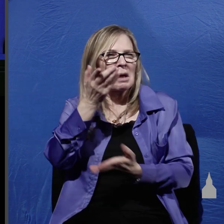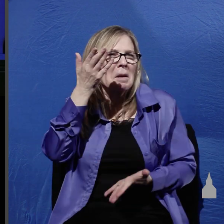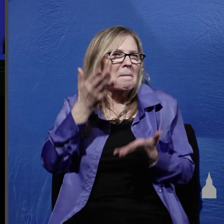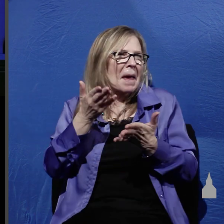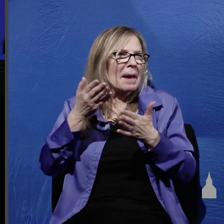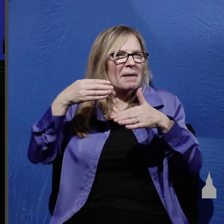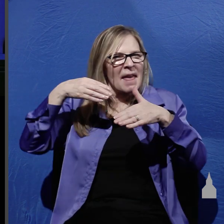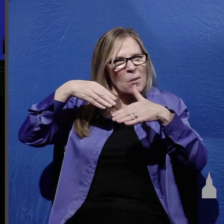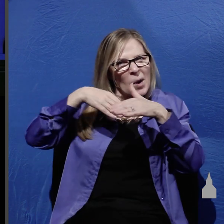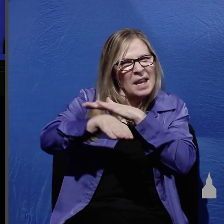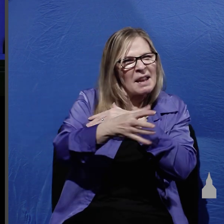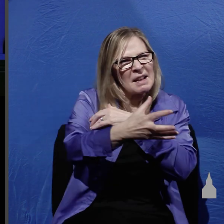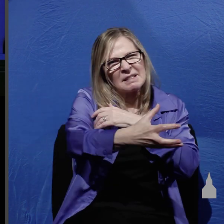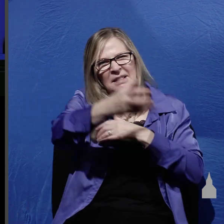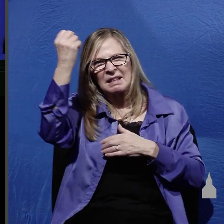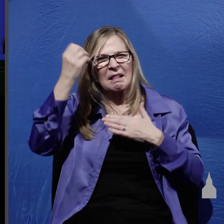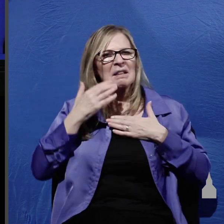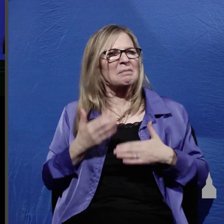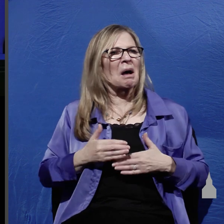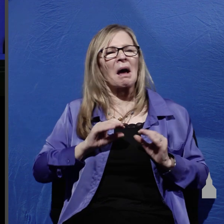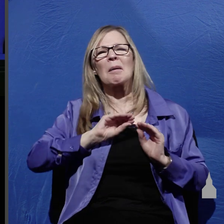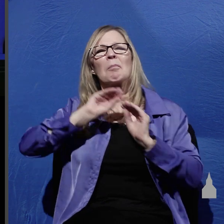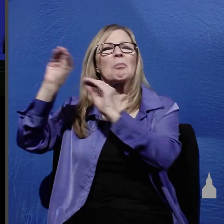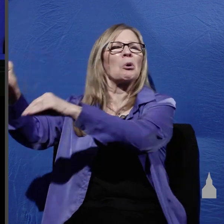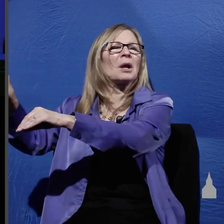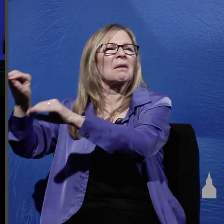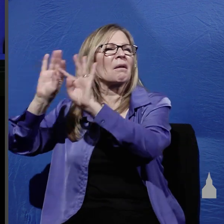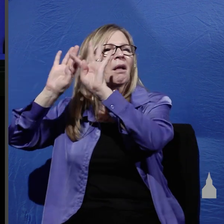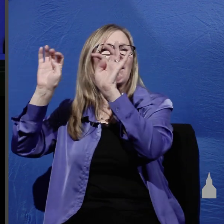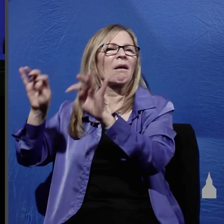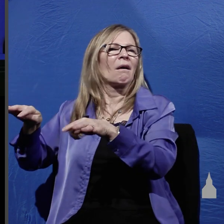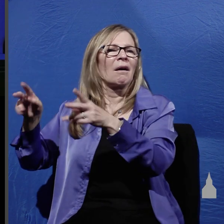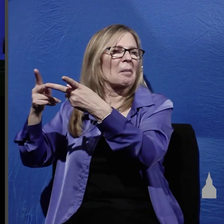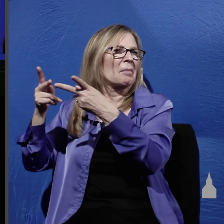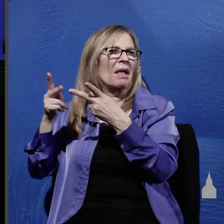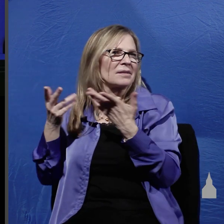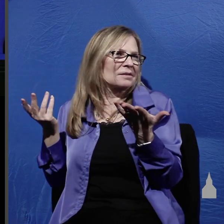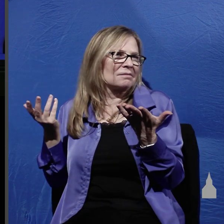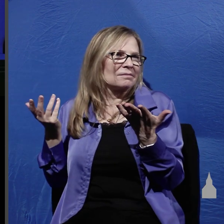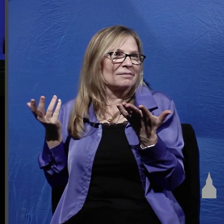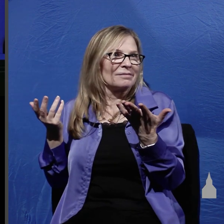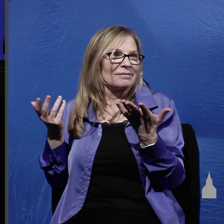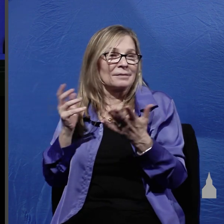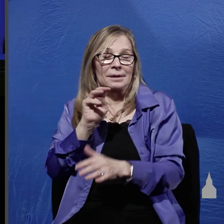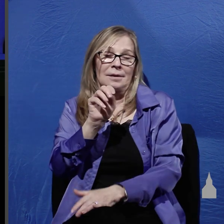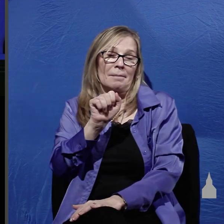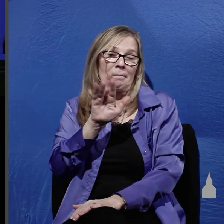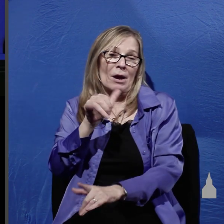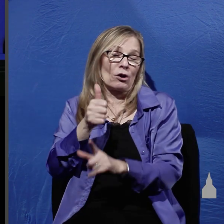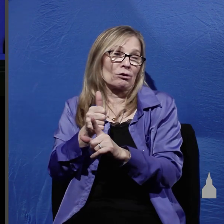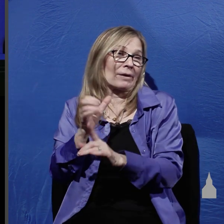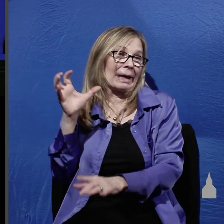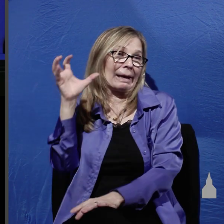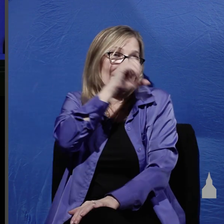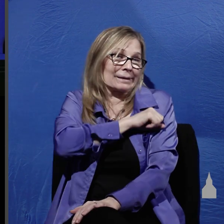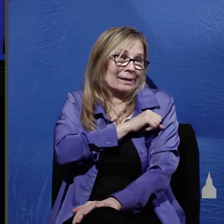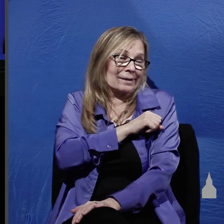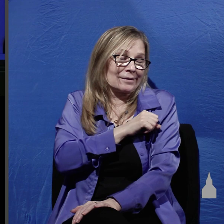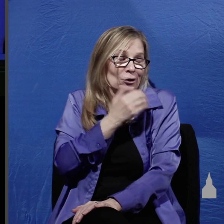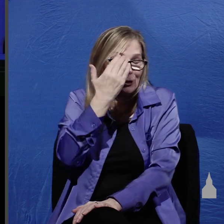stealing his body and putting it in some unknown place now as I said she's only guessing at this point she doesn't really know